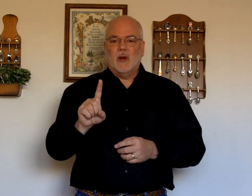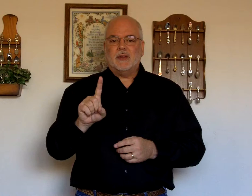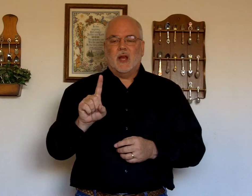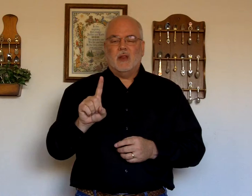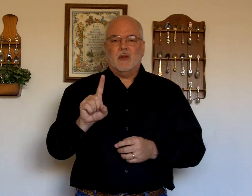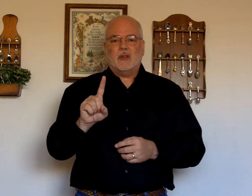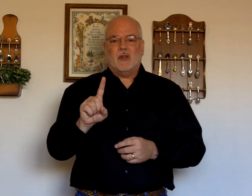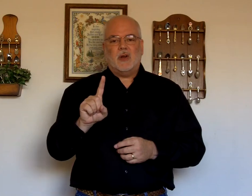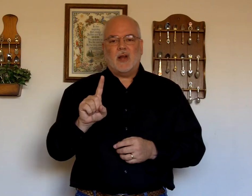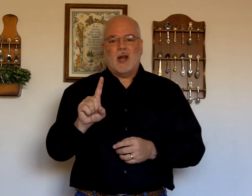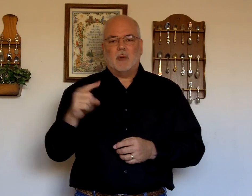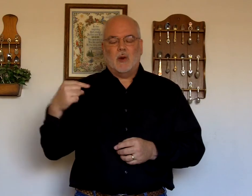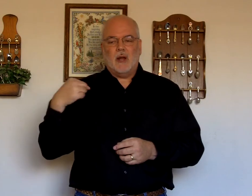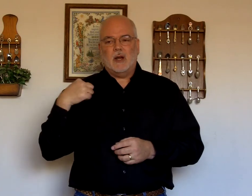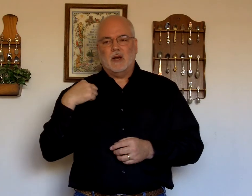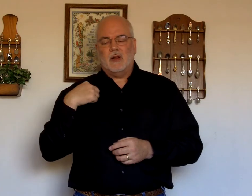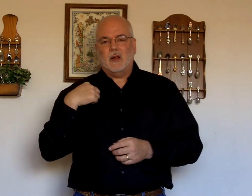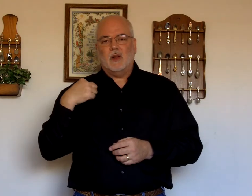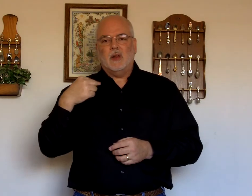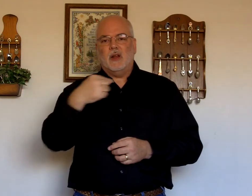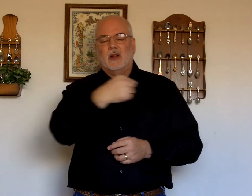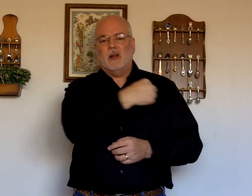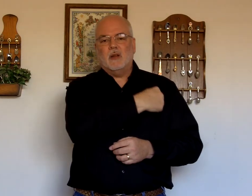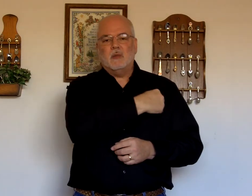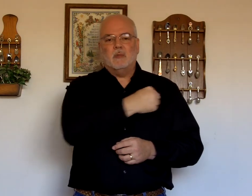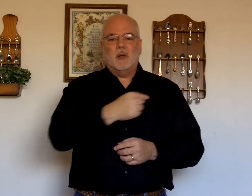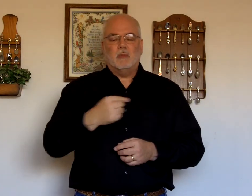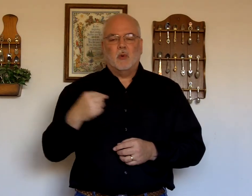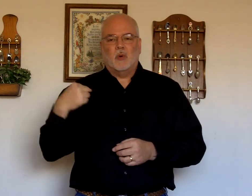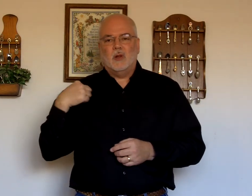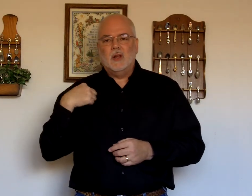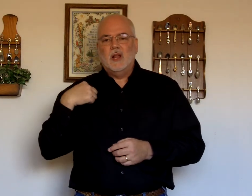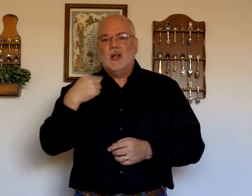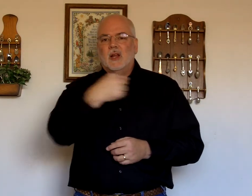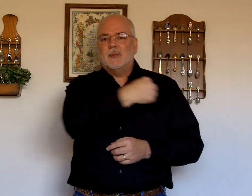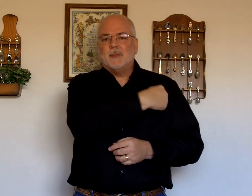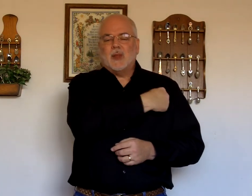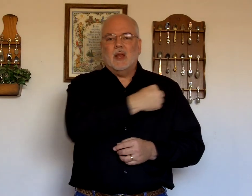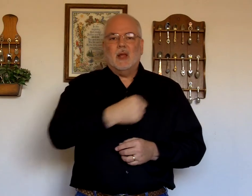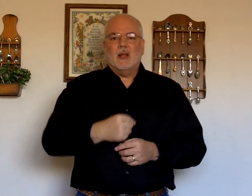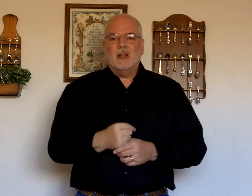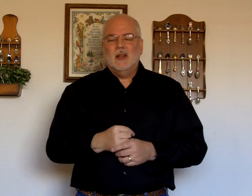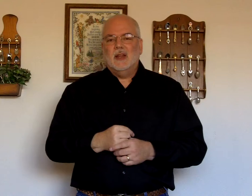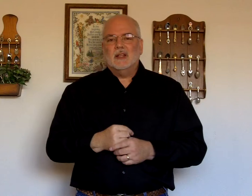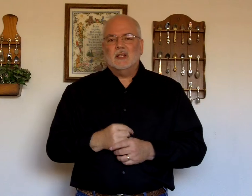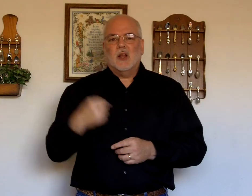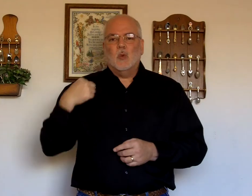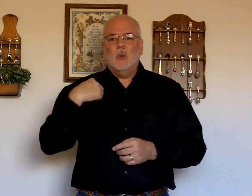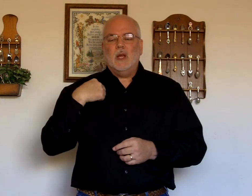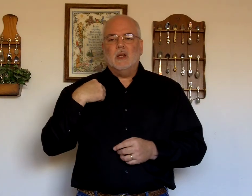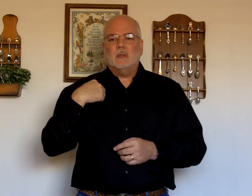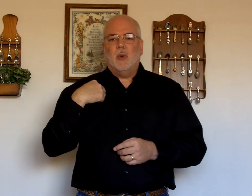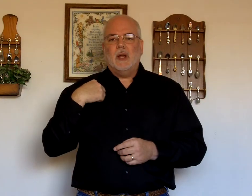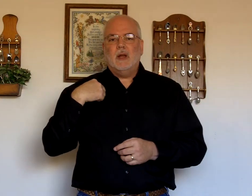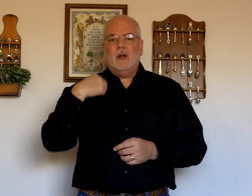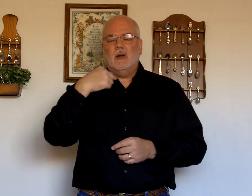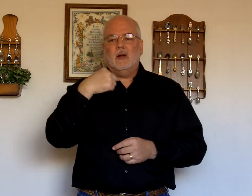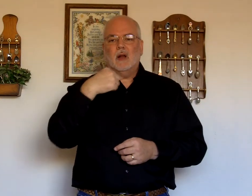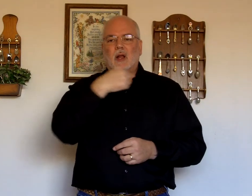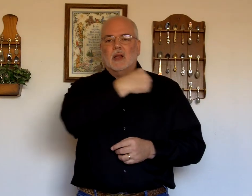We got the other. We got the third kind of pronoun here. The. The. The plural. Uh. We. Just point here. And